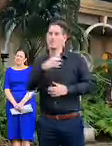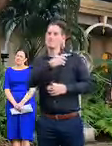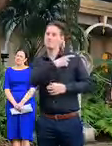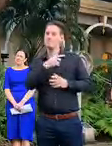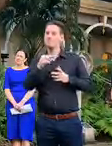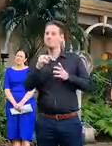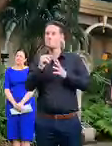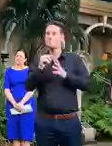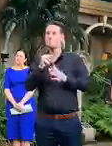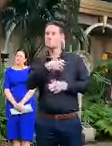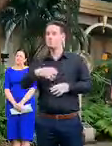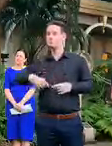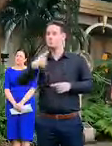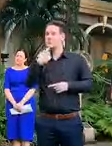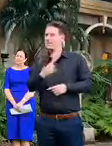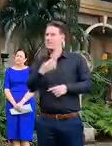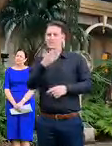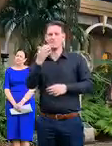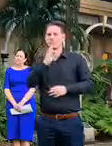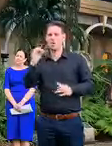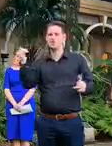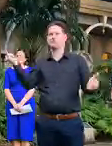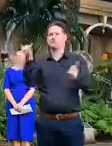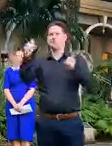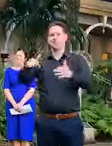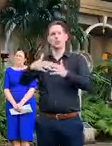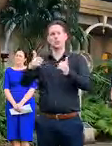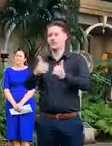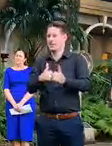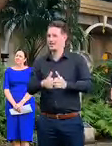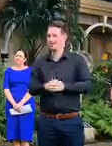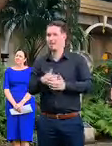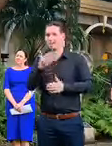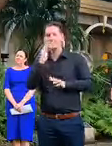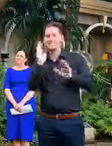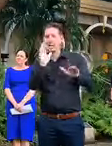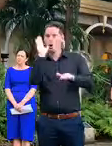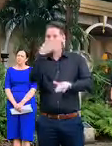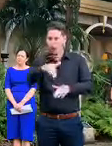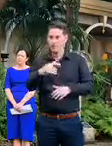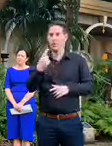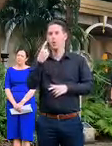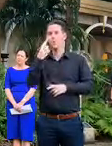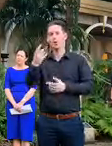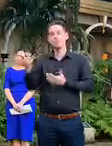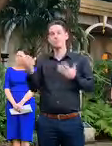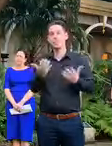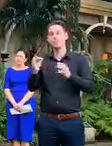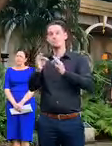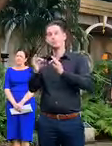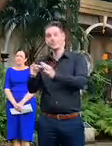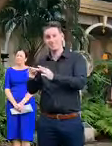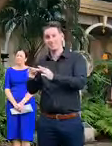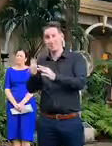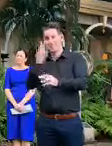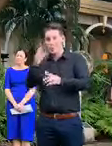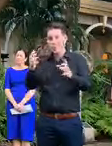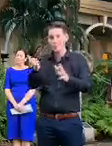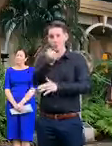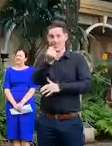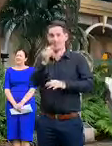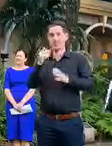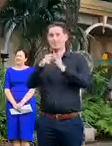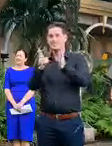this is not a weekend to go out this is a weekend to watch the broncos win tonight on tv spend the weekend